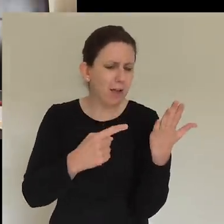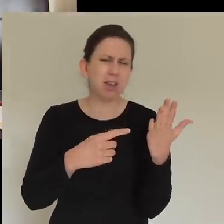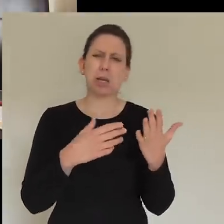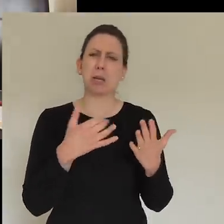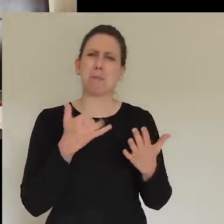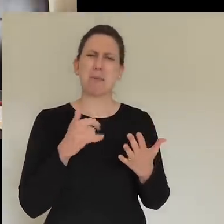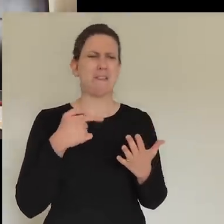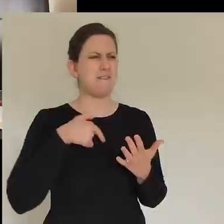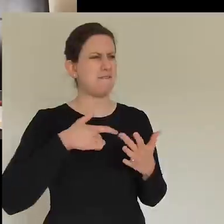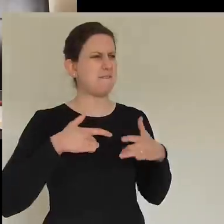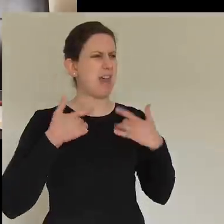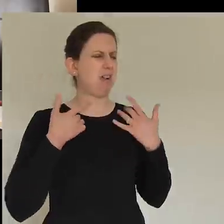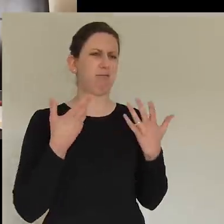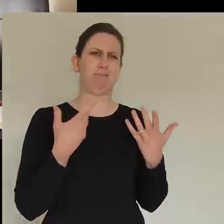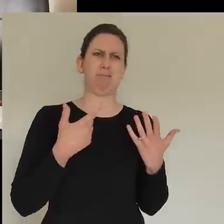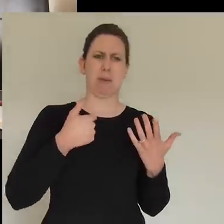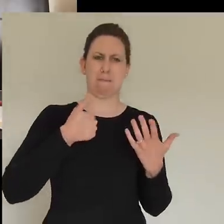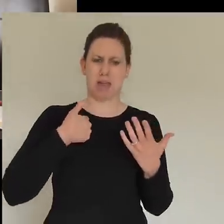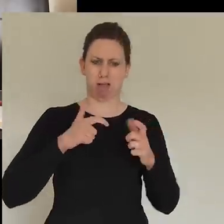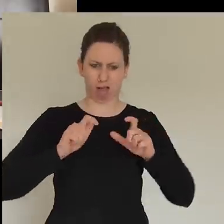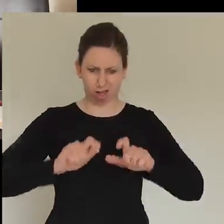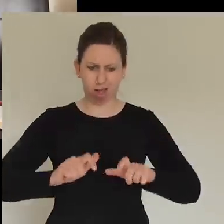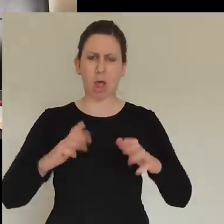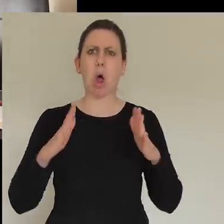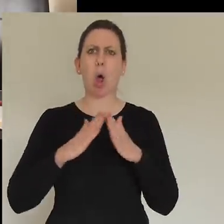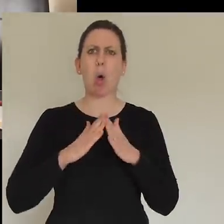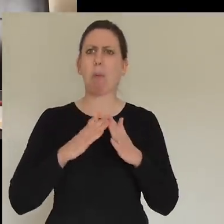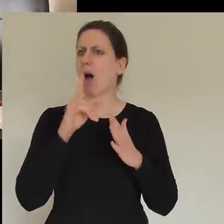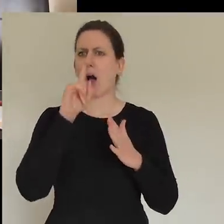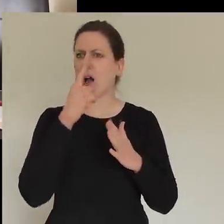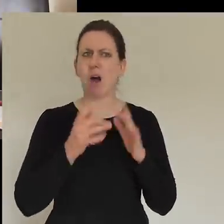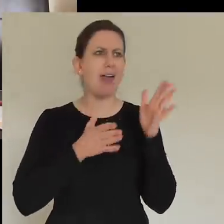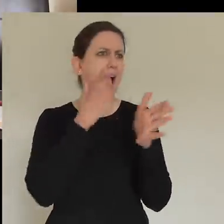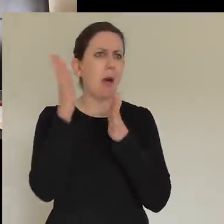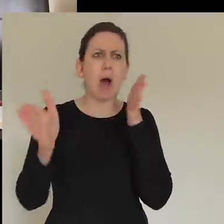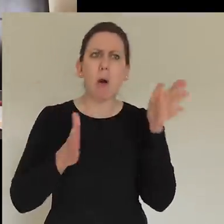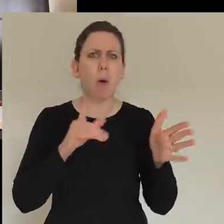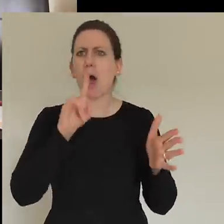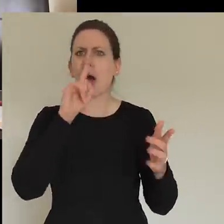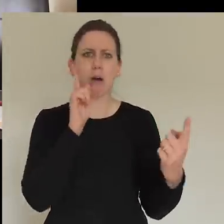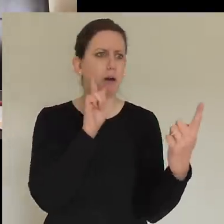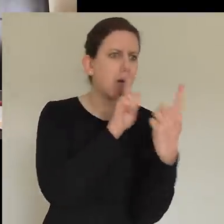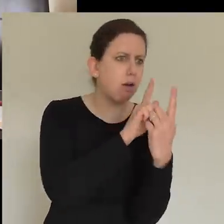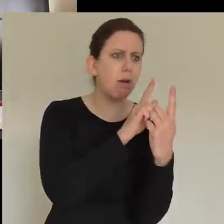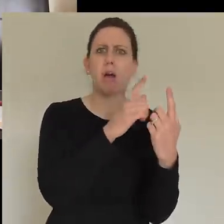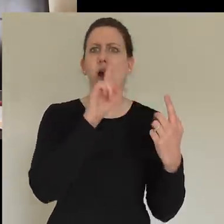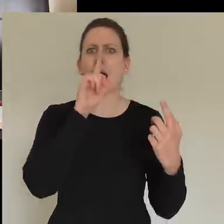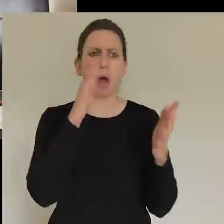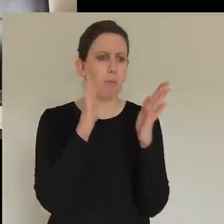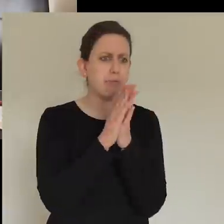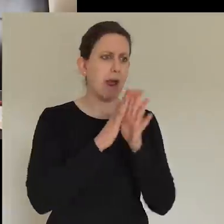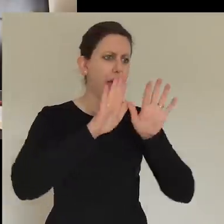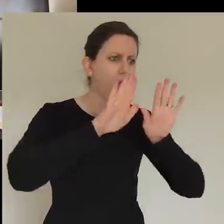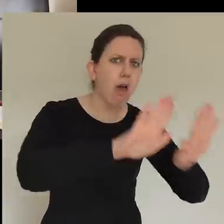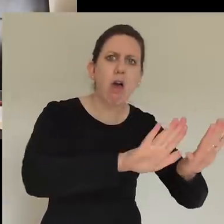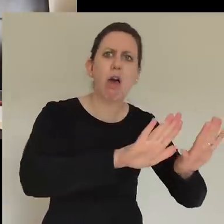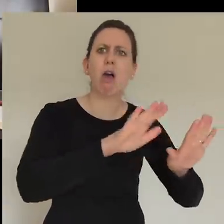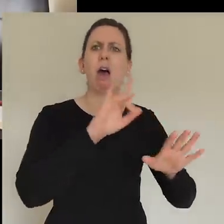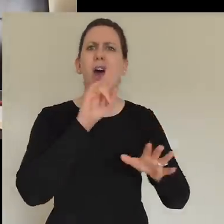know, I'm sat at home behind the closed door. How can I share the gospel right now? I can't touch somebody to pray for them. I can't share the gospel face to